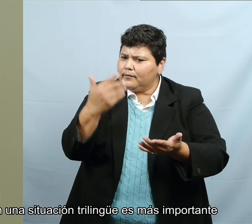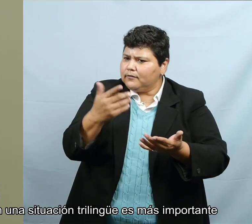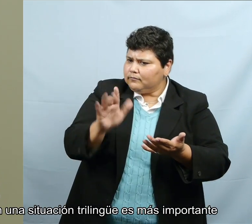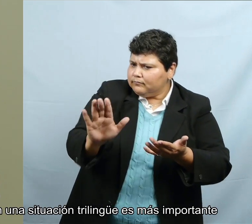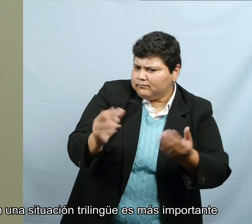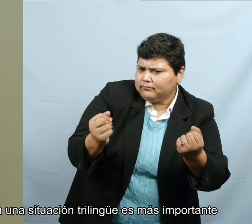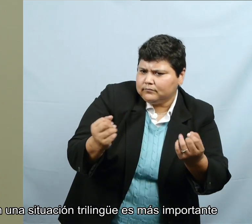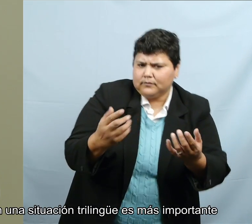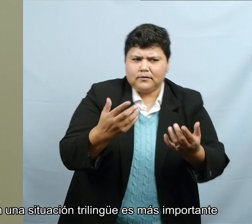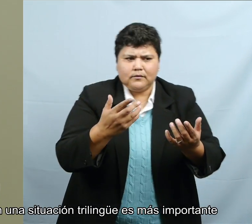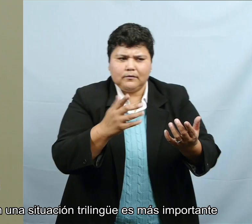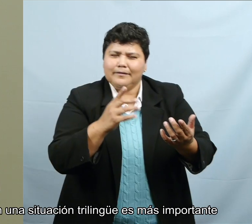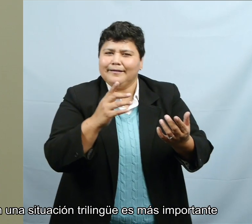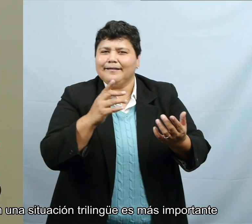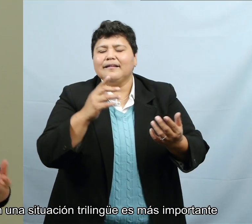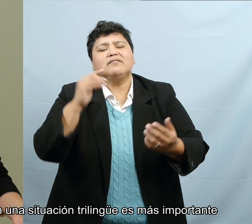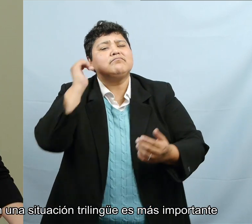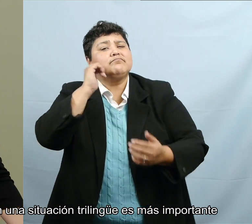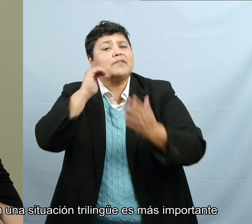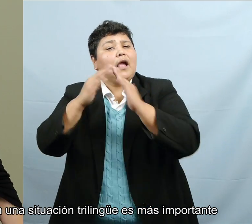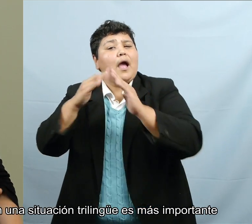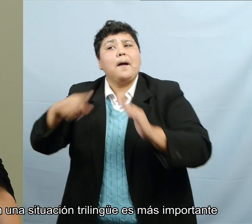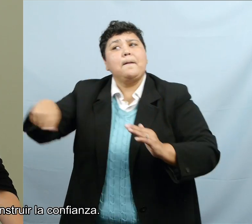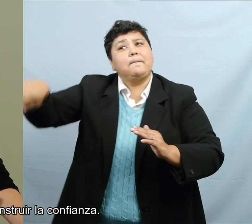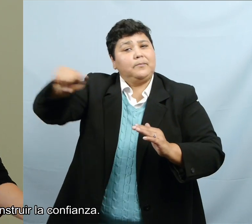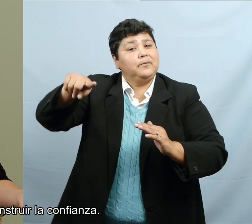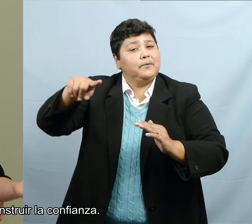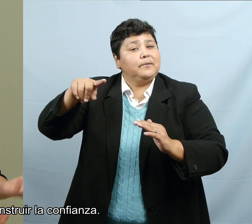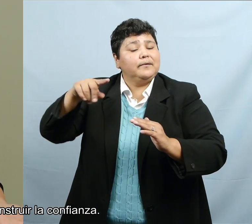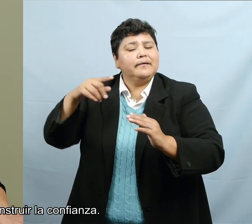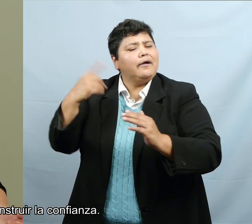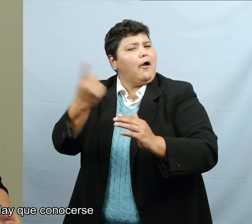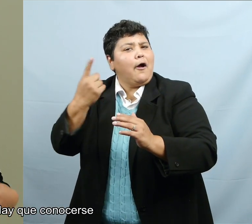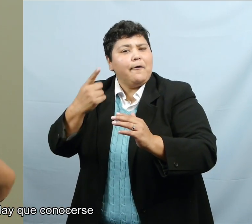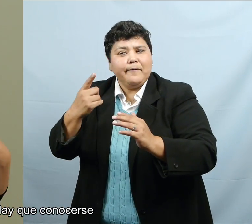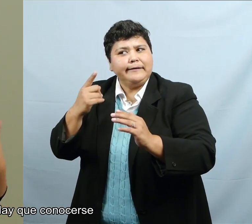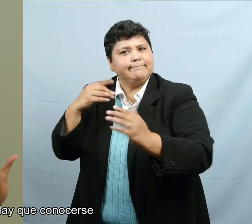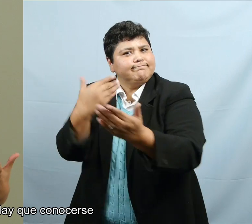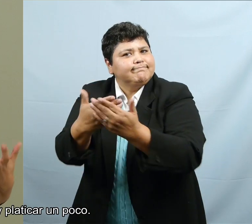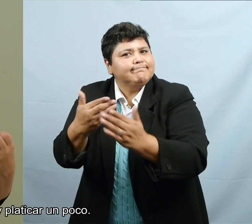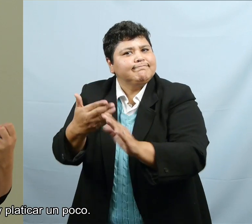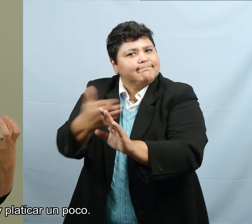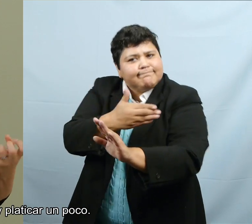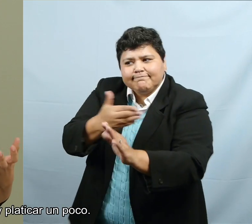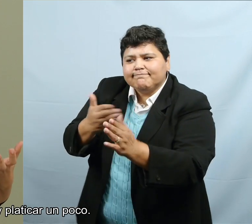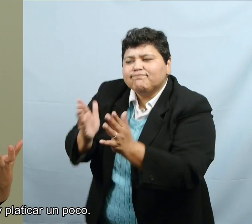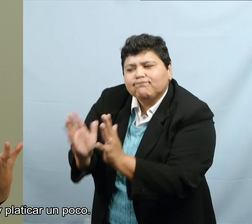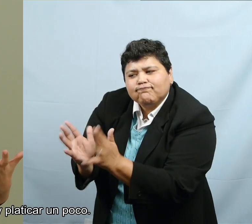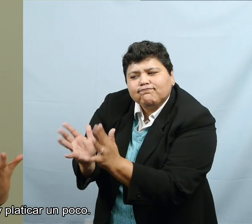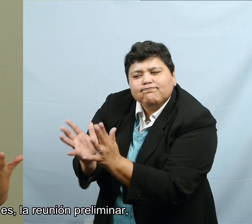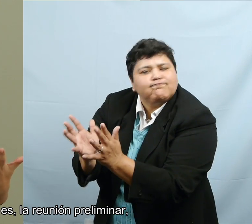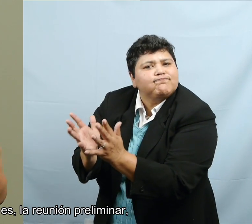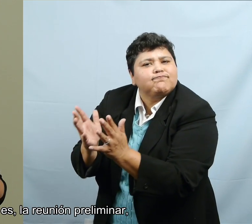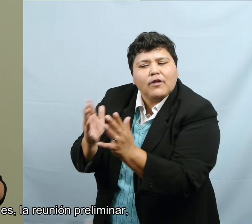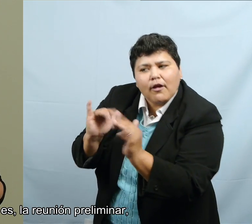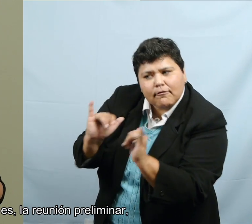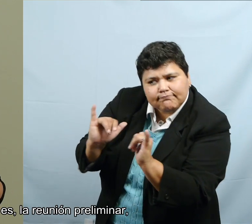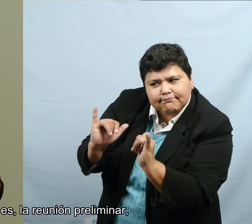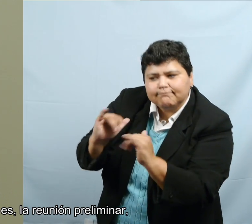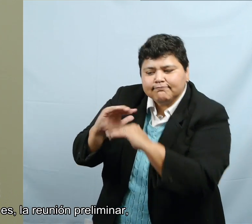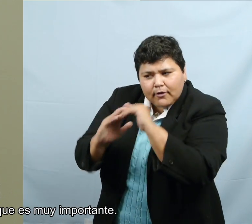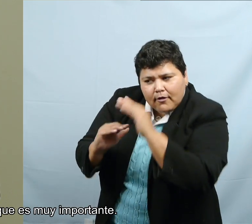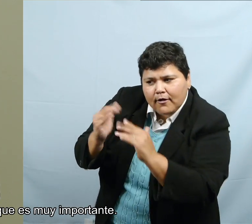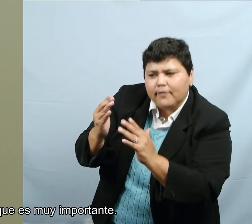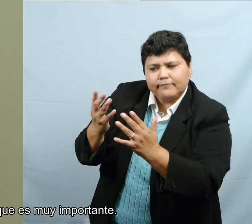as interpreters, but more so I think in a trilingual setting, you need to build that trust. You need to get to know each other and chat a little bit. So, it is